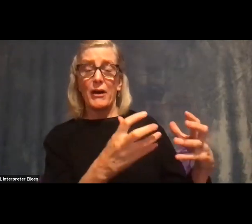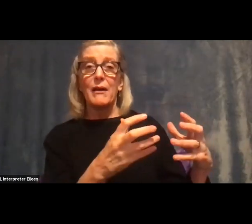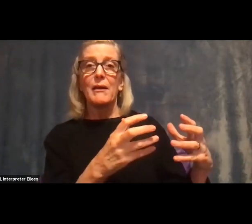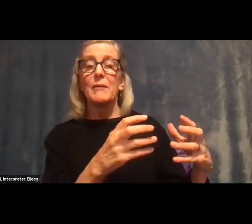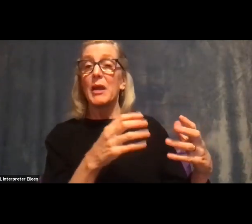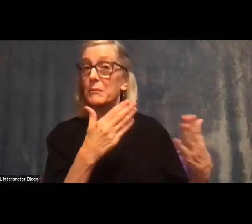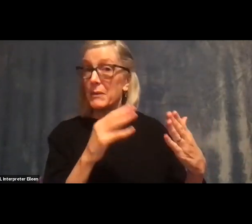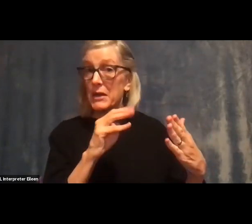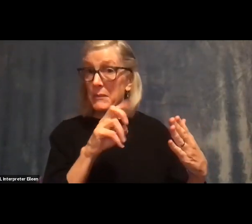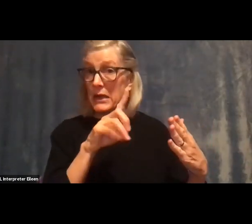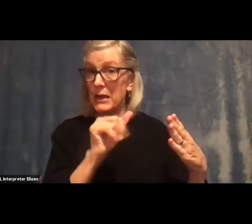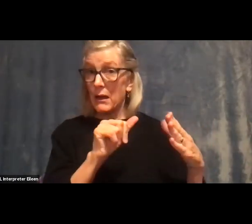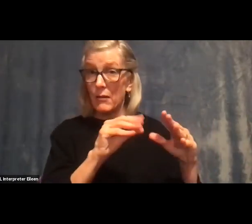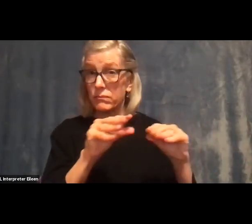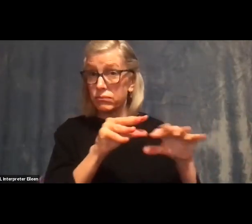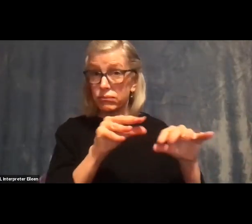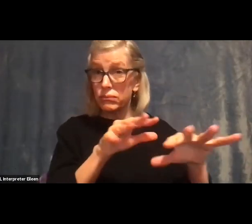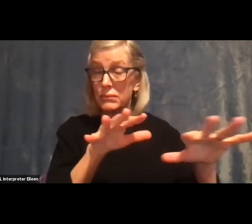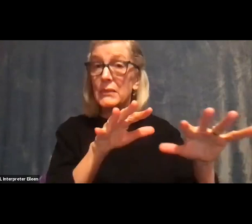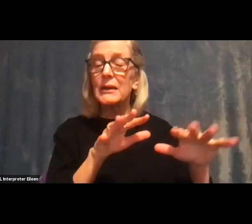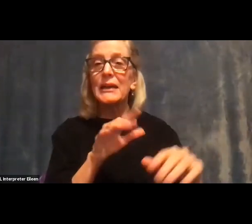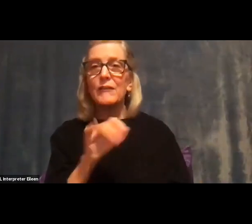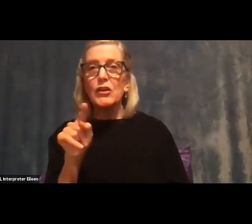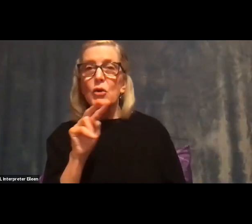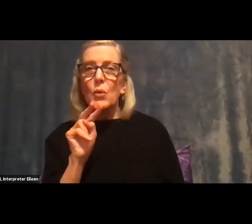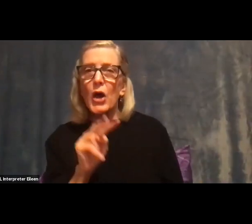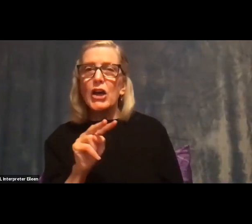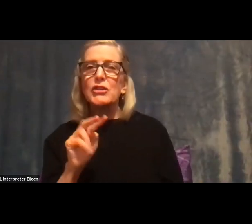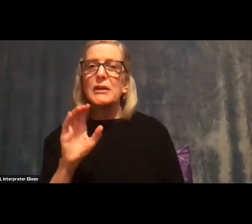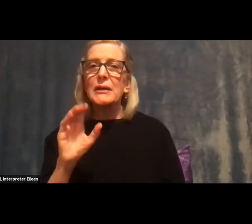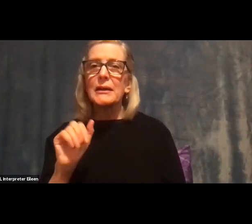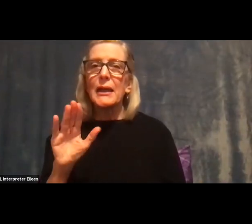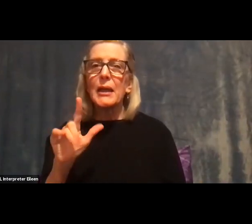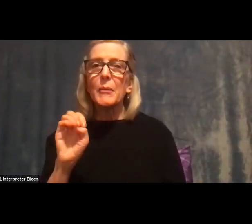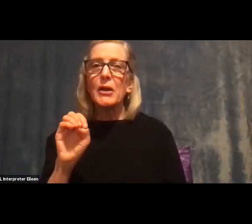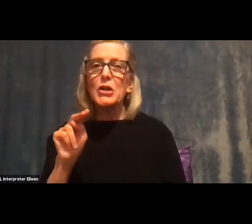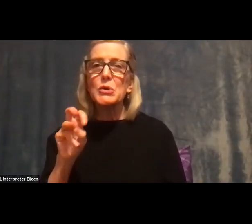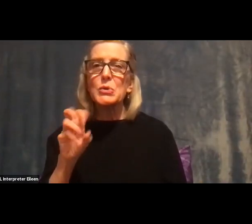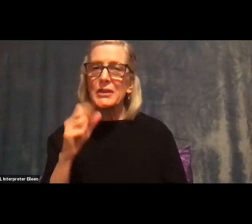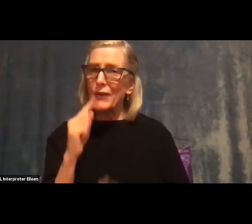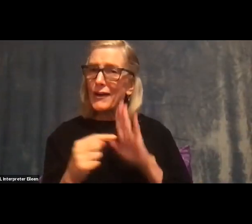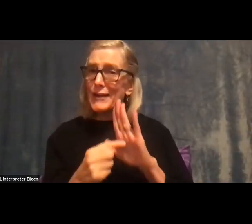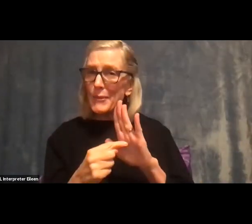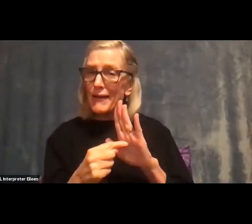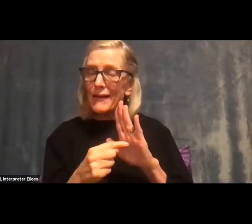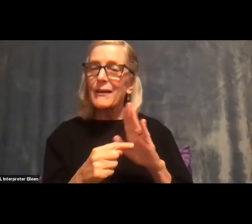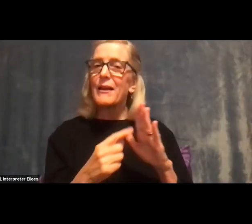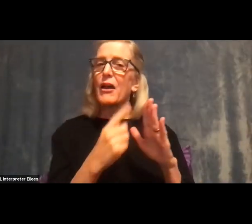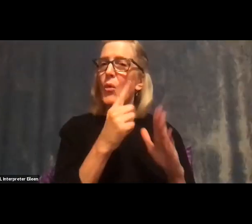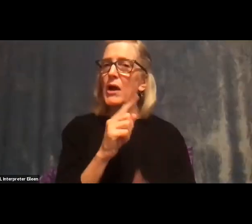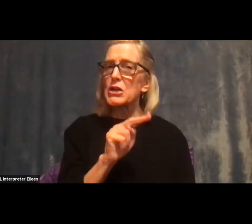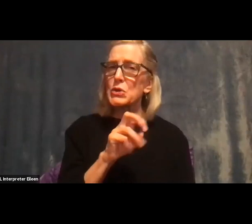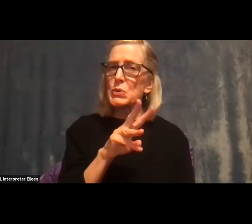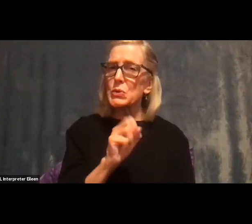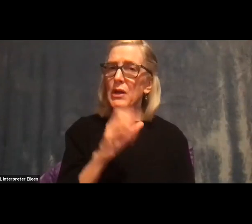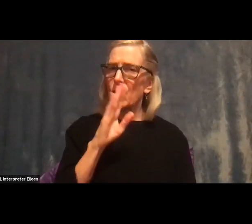channels, right? If you, if you watch cable news, for example, you're going to see some portrayal of the other party as not just,